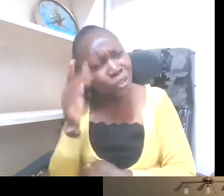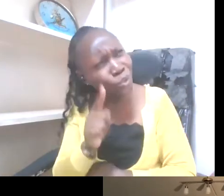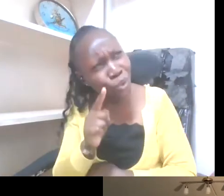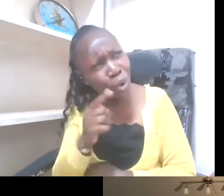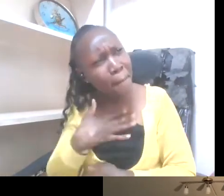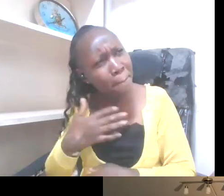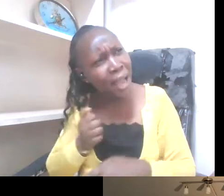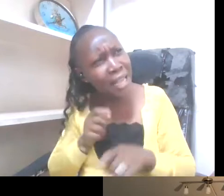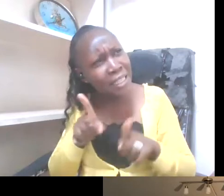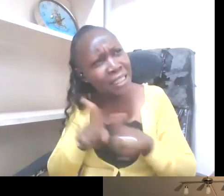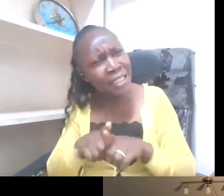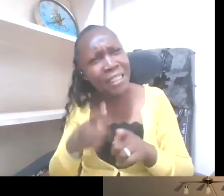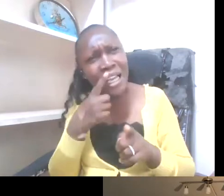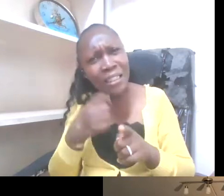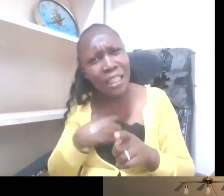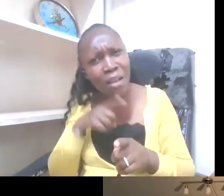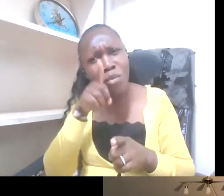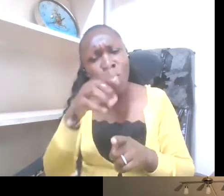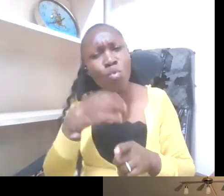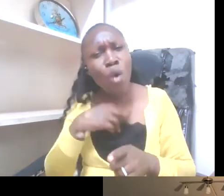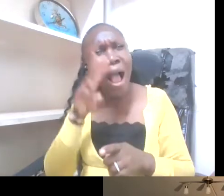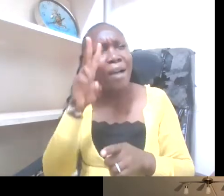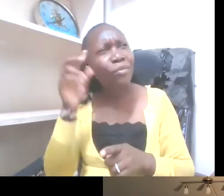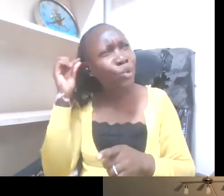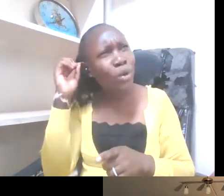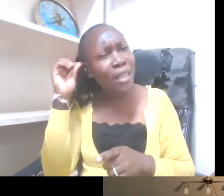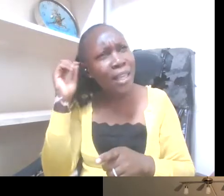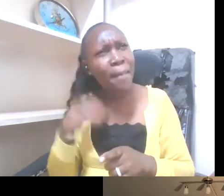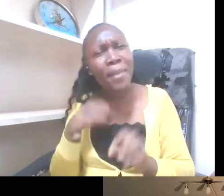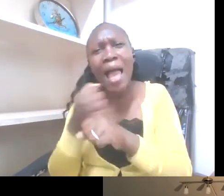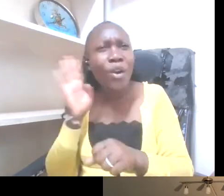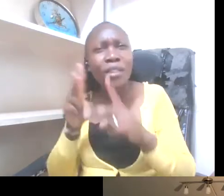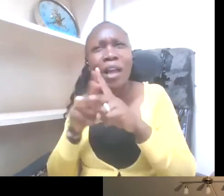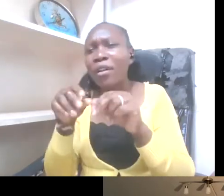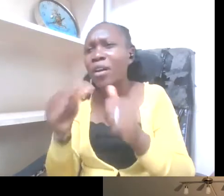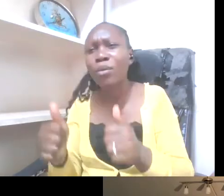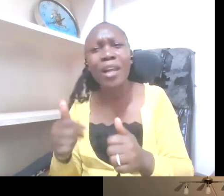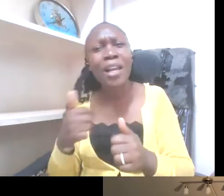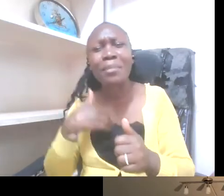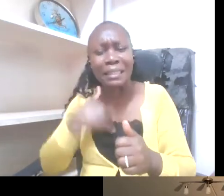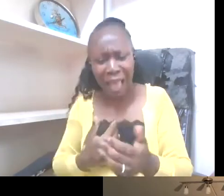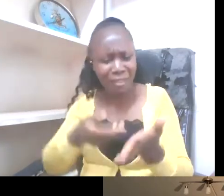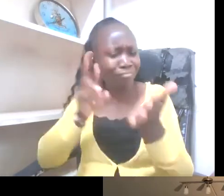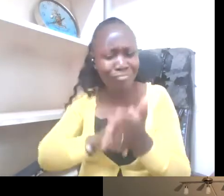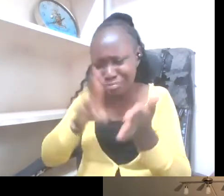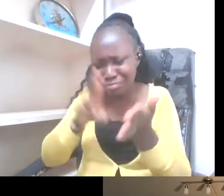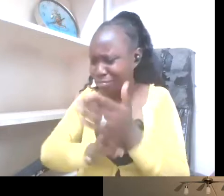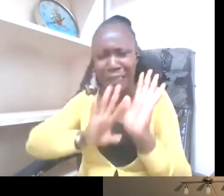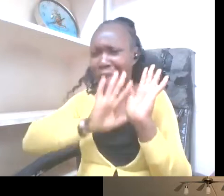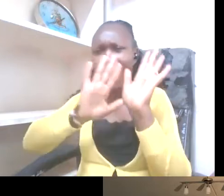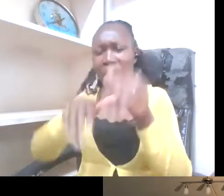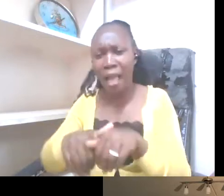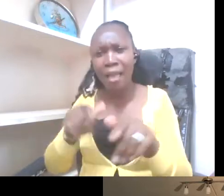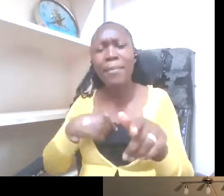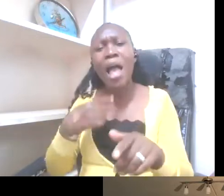very well. I don't want to keep repeating. She would get upset if we were playing. And I told her to say something again. You know, she said, you